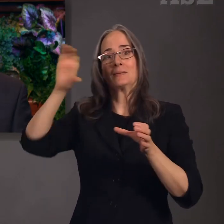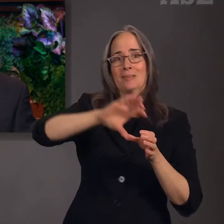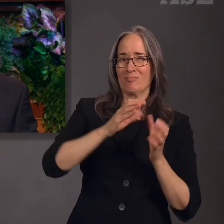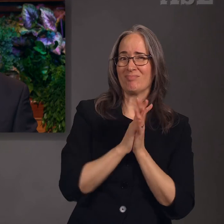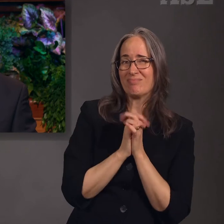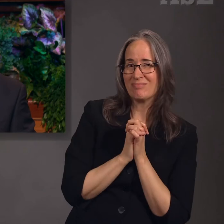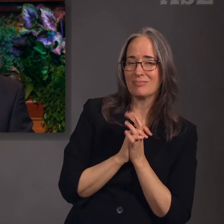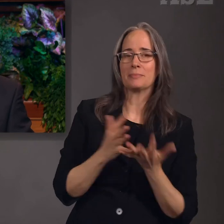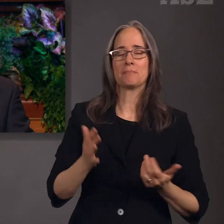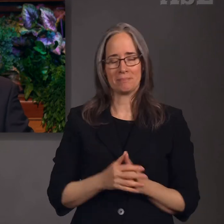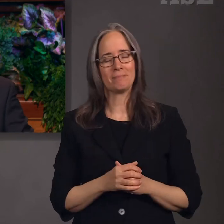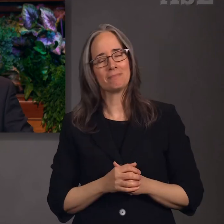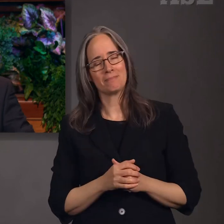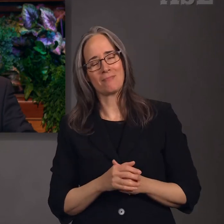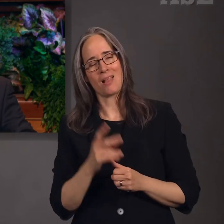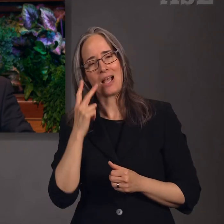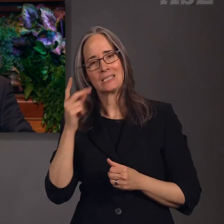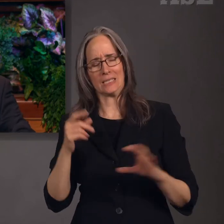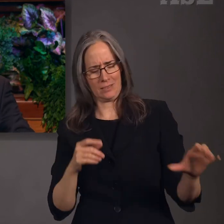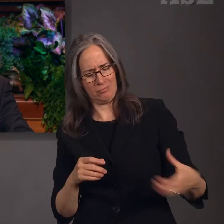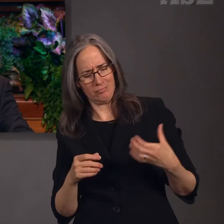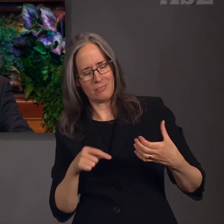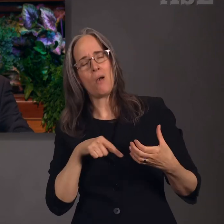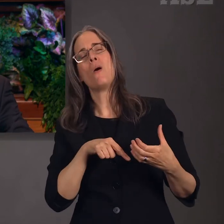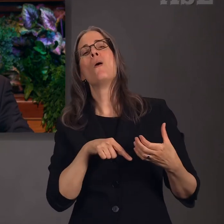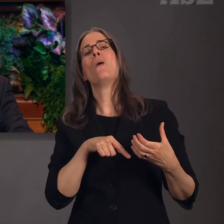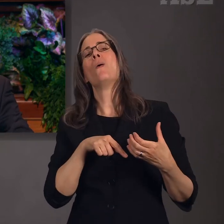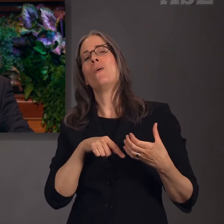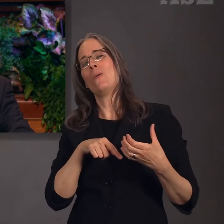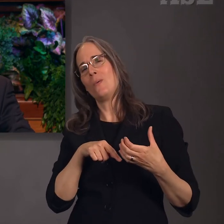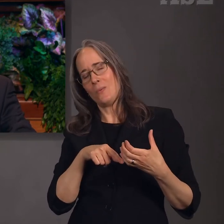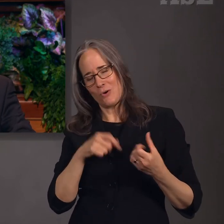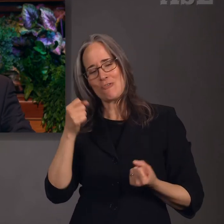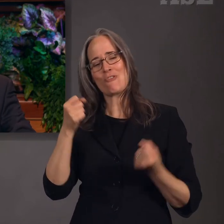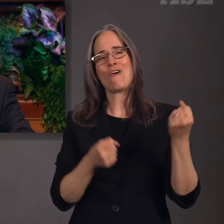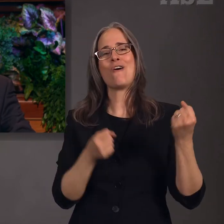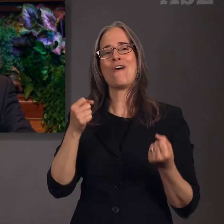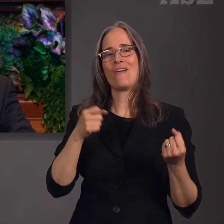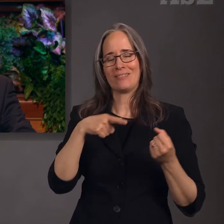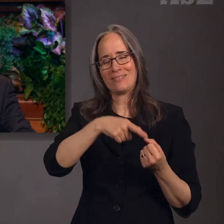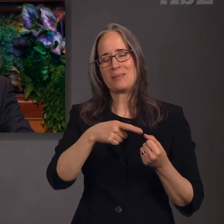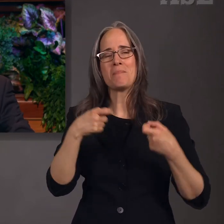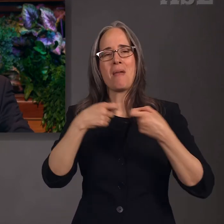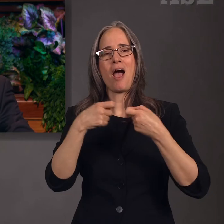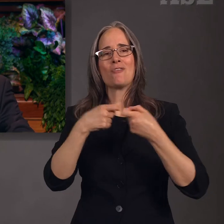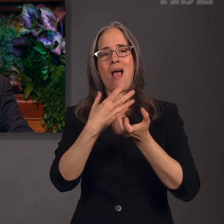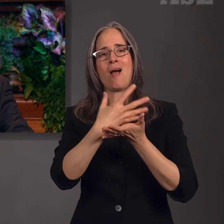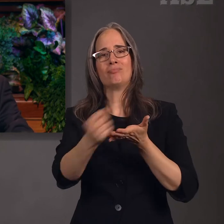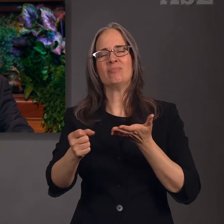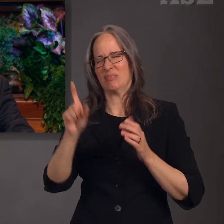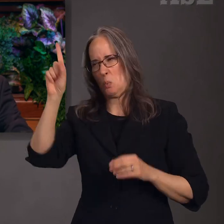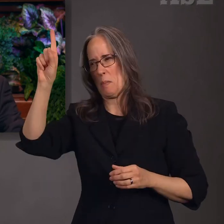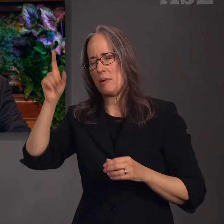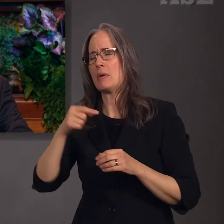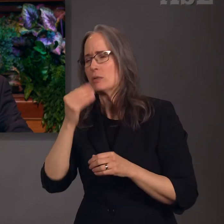observed that the battery power was down, so I said we will get it to drive in about an hour.